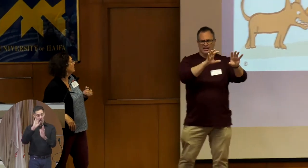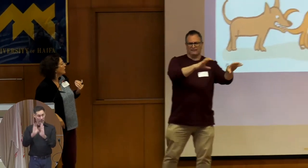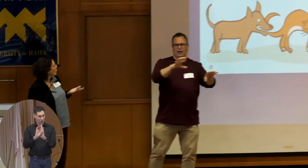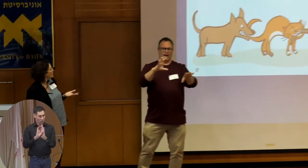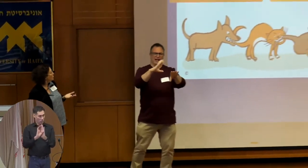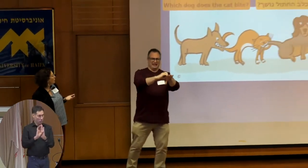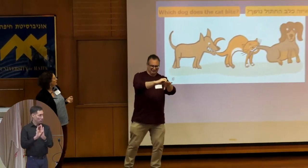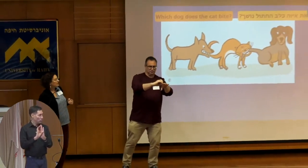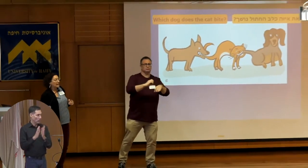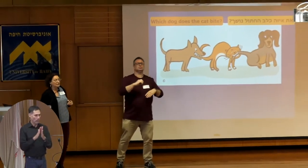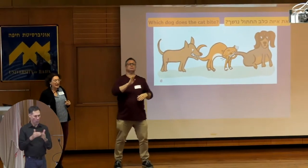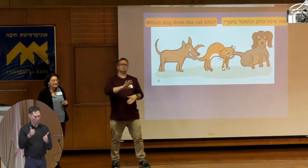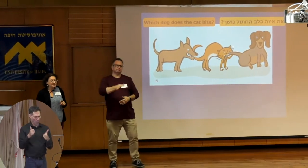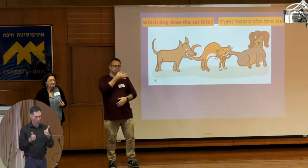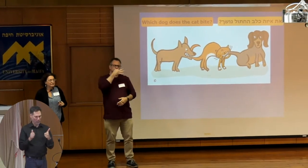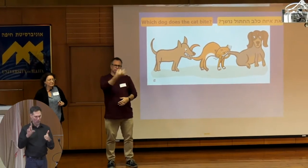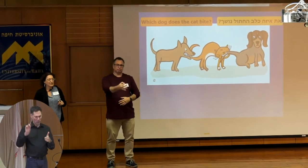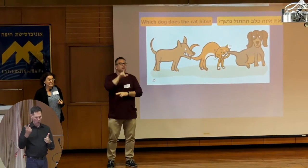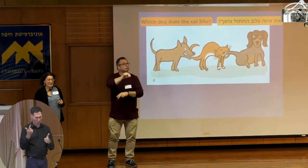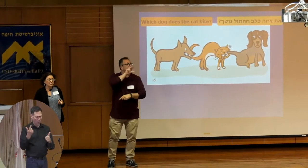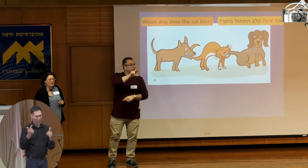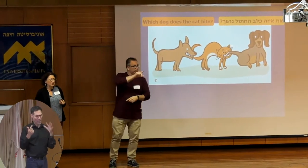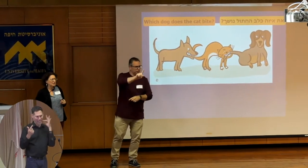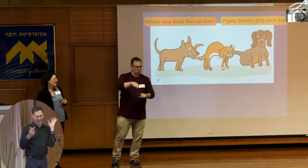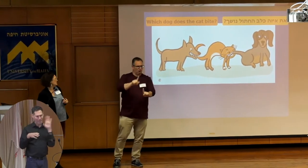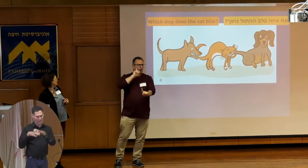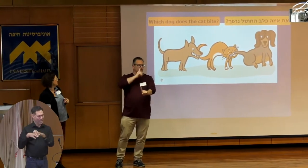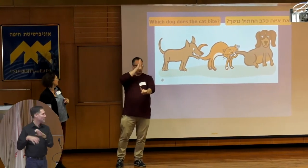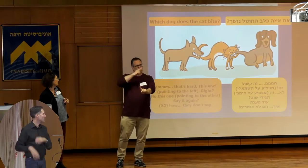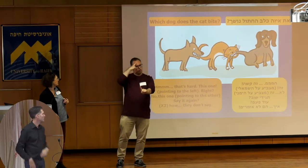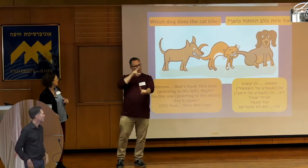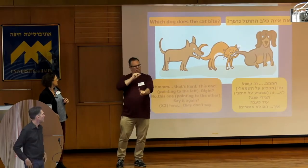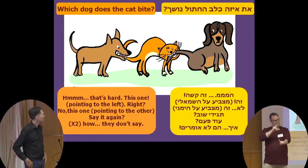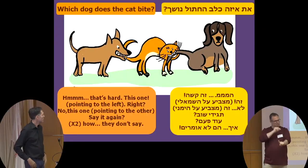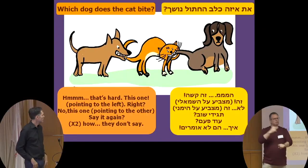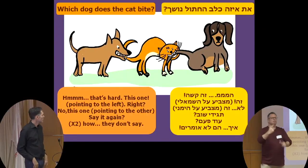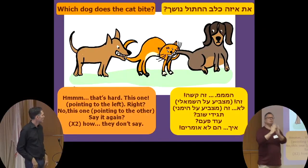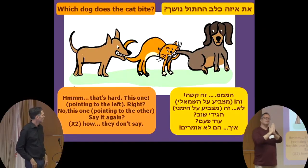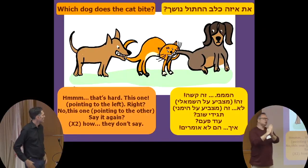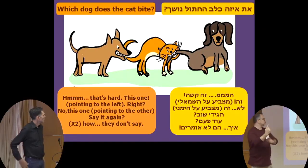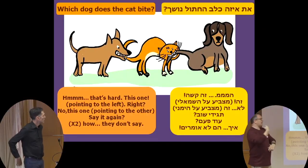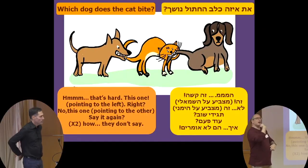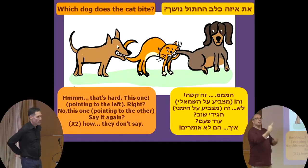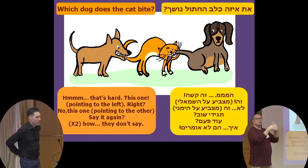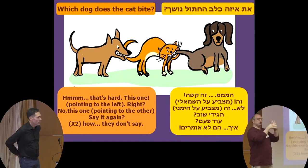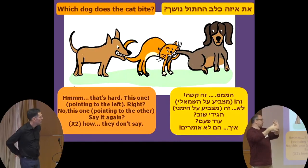which dog does the cat bite? And this is what they would answer. Hmm, that's hard.